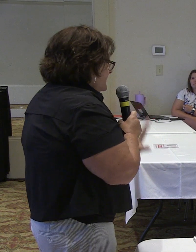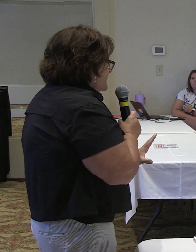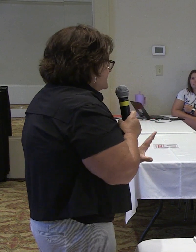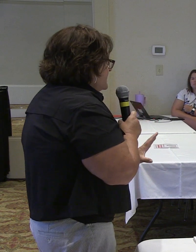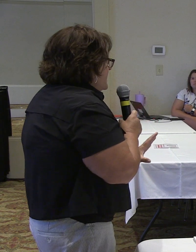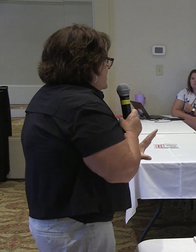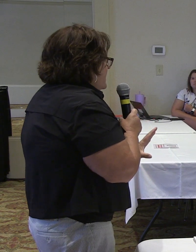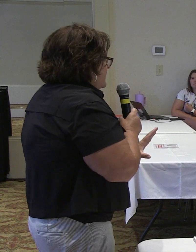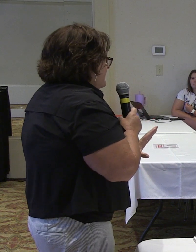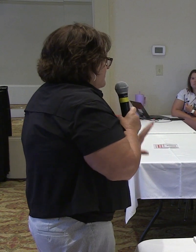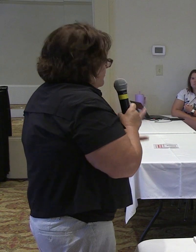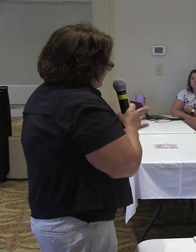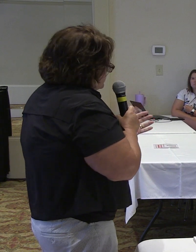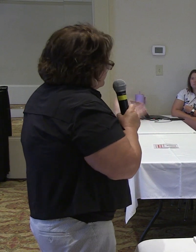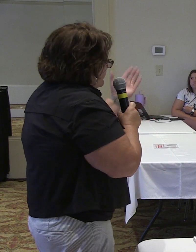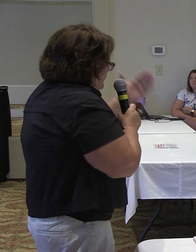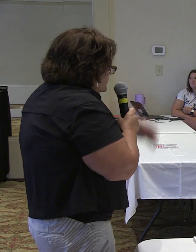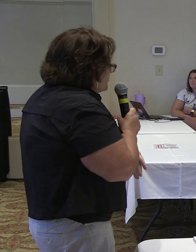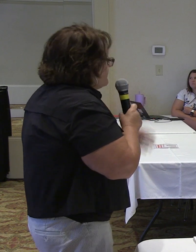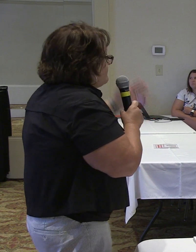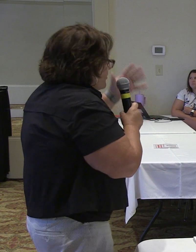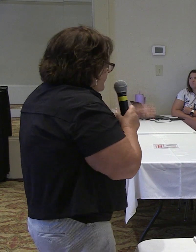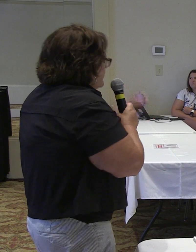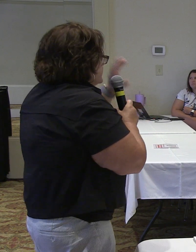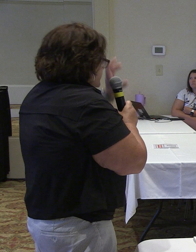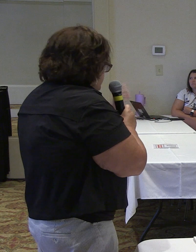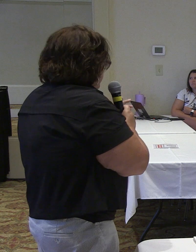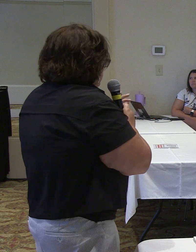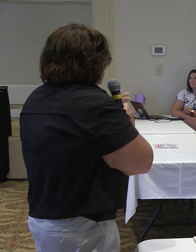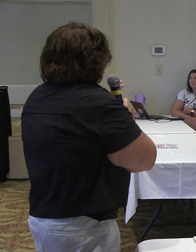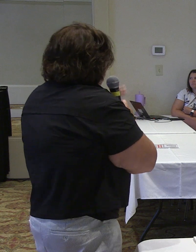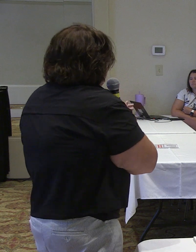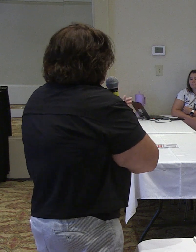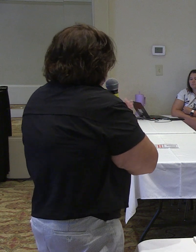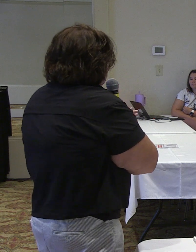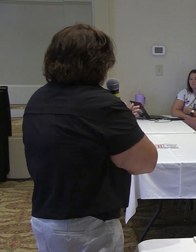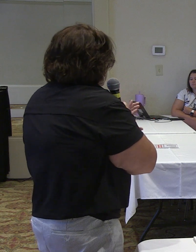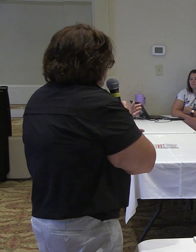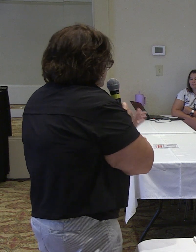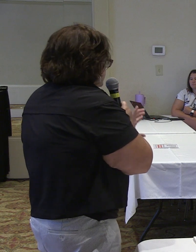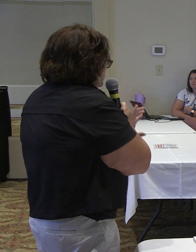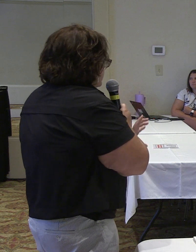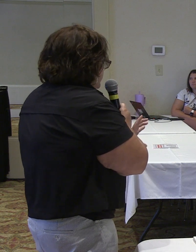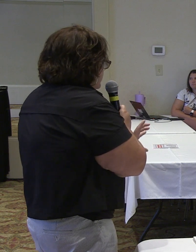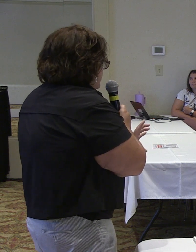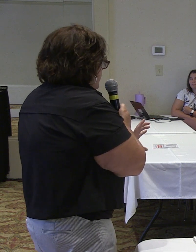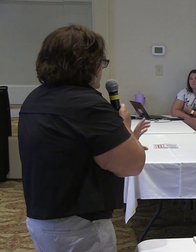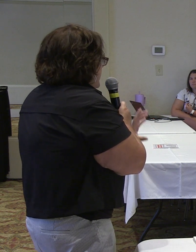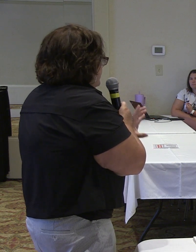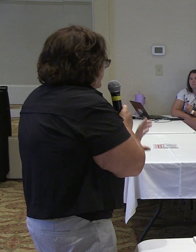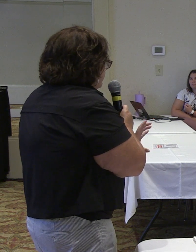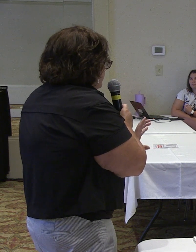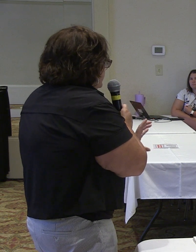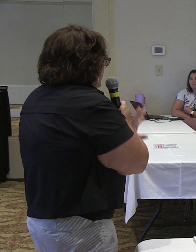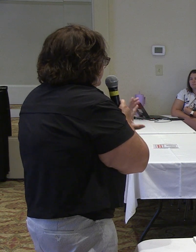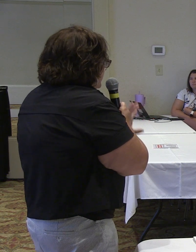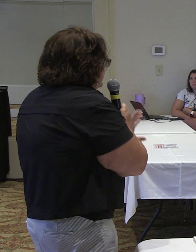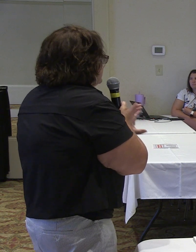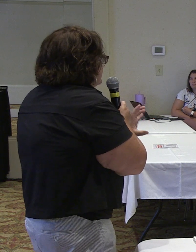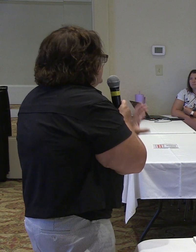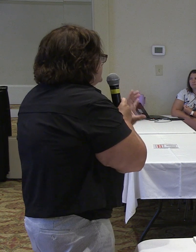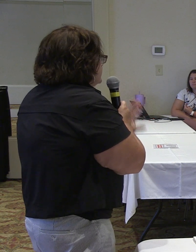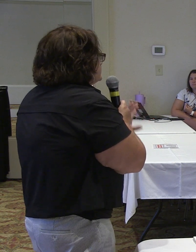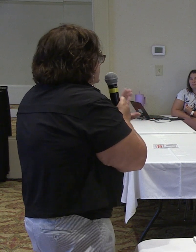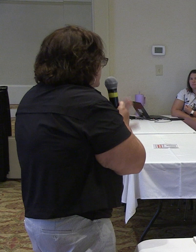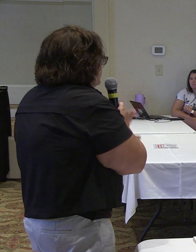testing lens i don't know if this if that's going to be part of our success to great academic success i totally get that however when our